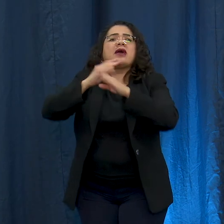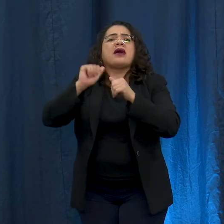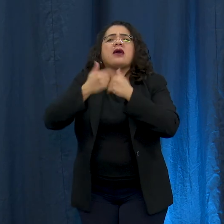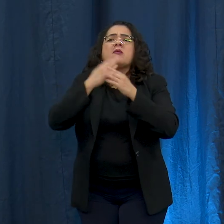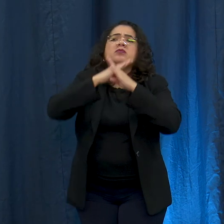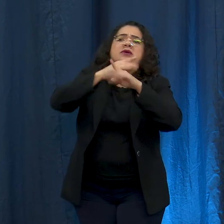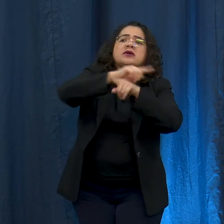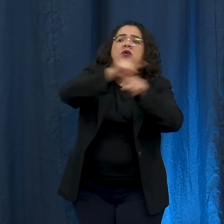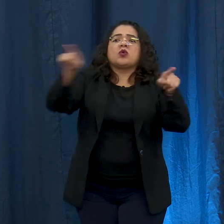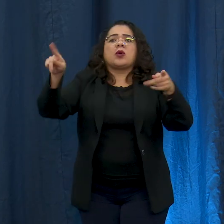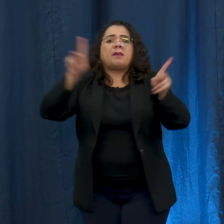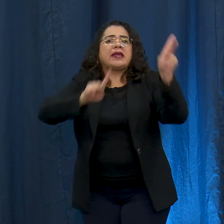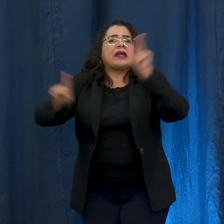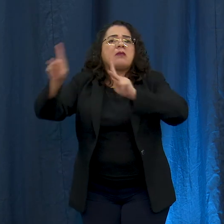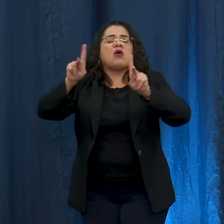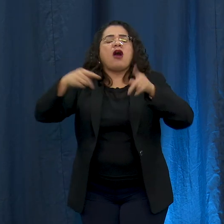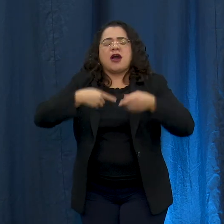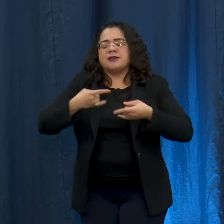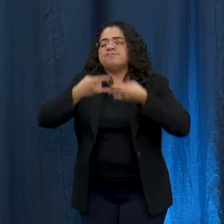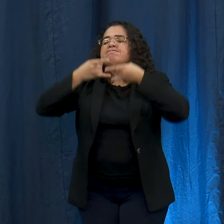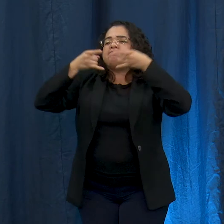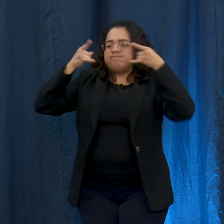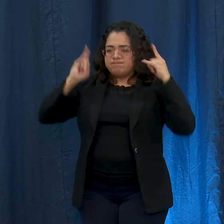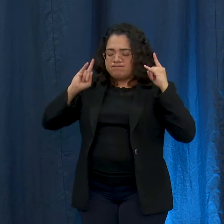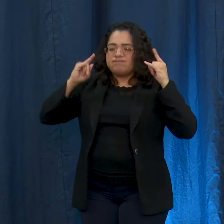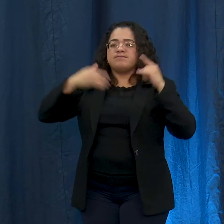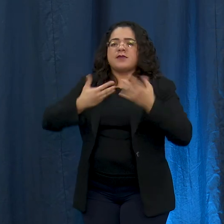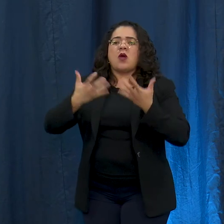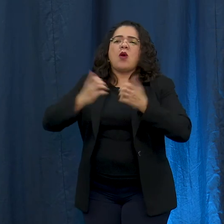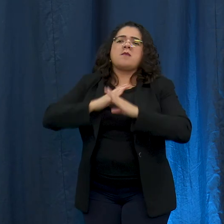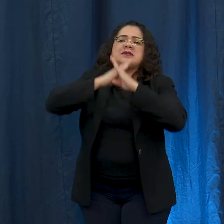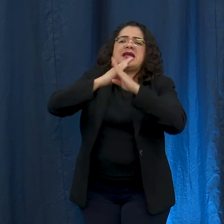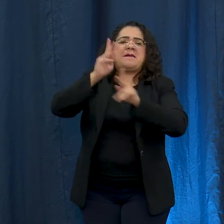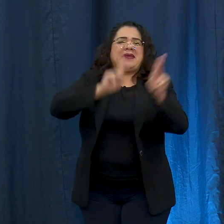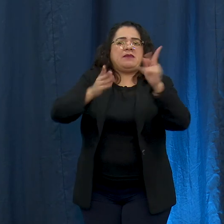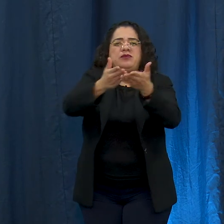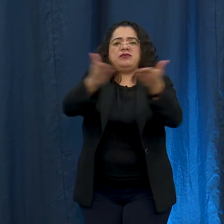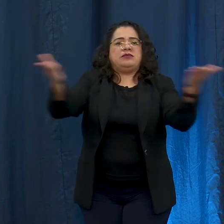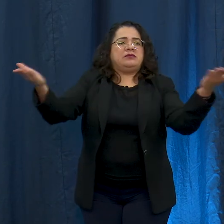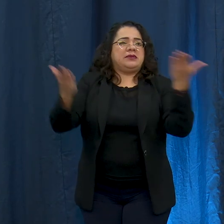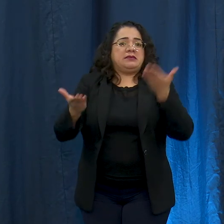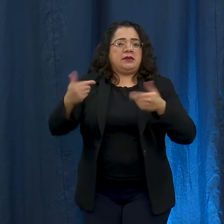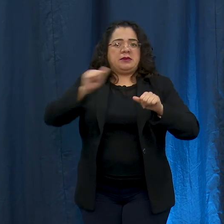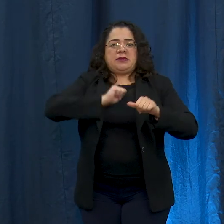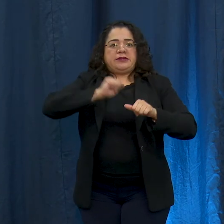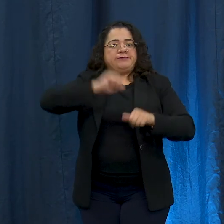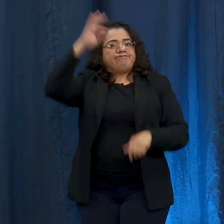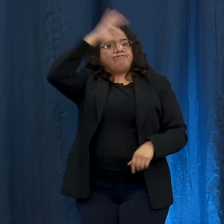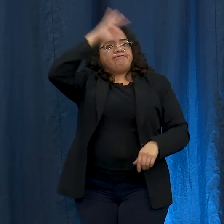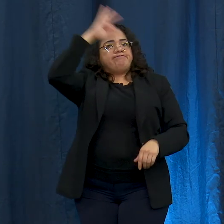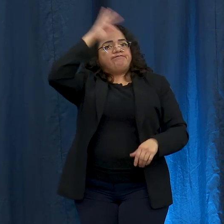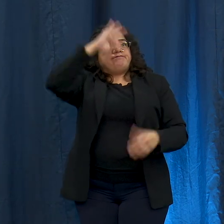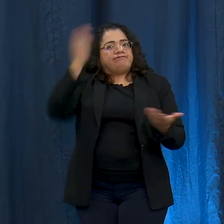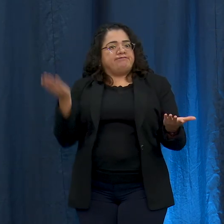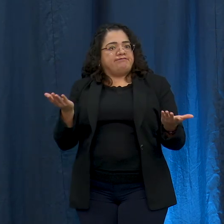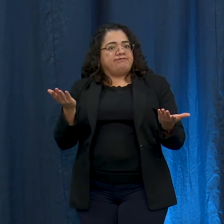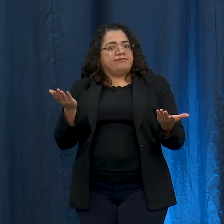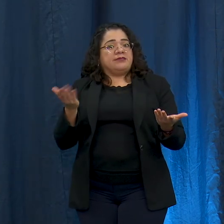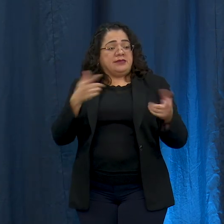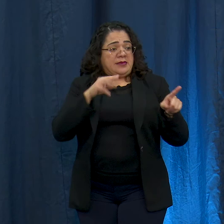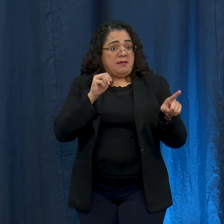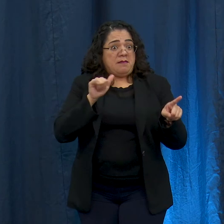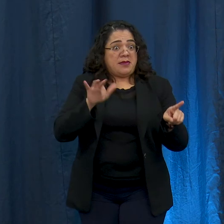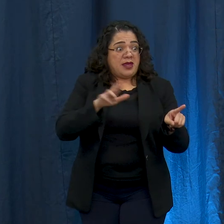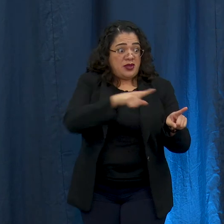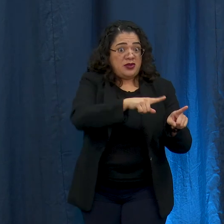really important it's to really to provide um that layer of protection um and um and as the as the mayor